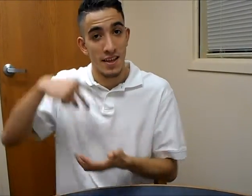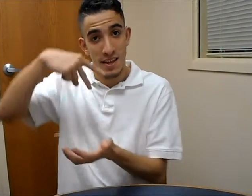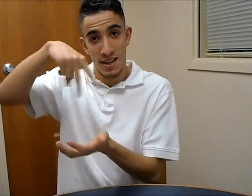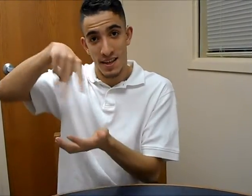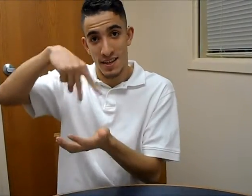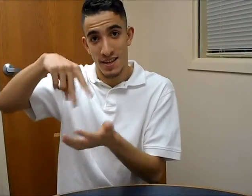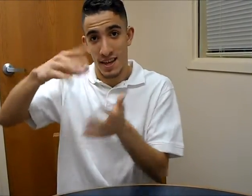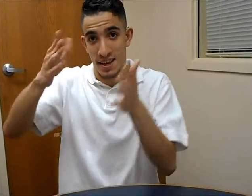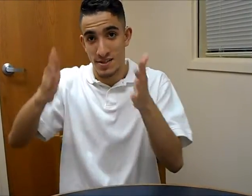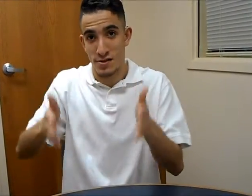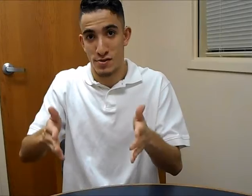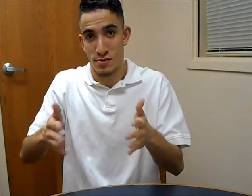Dancer.